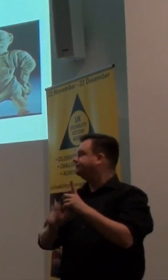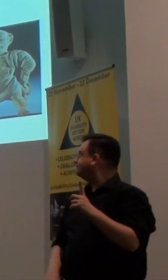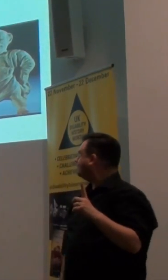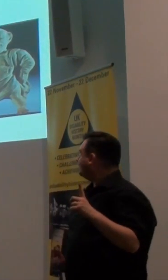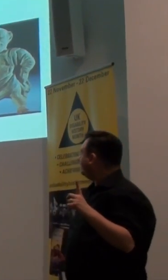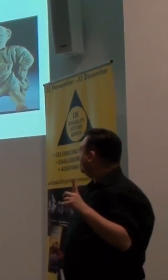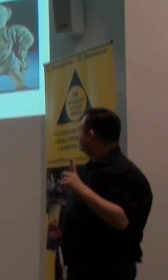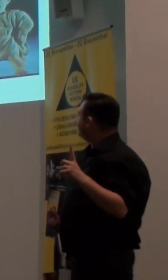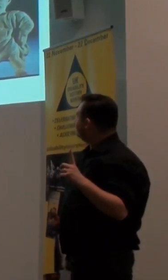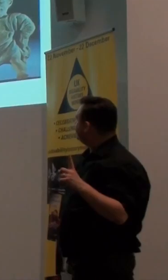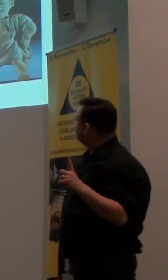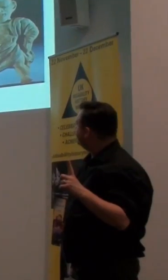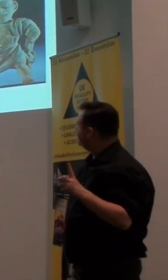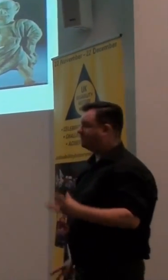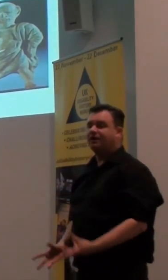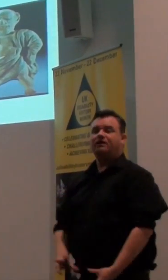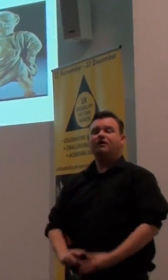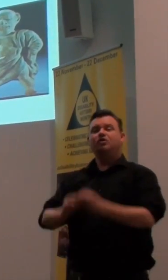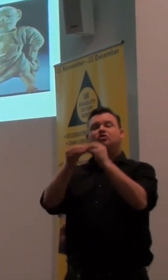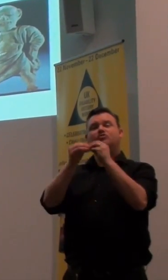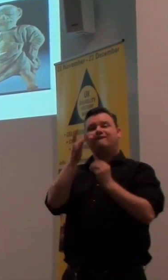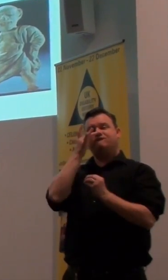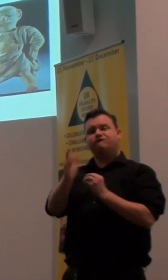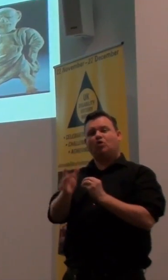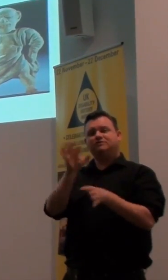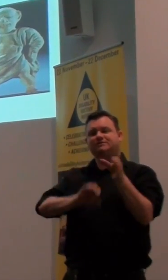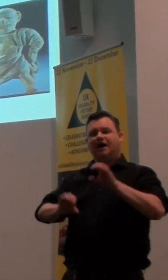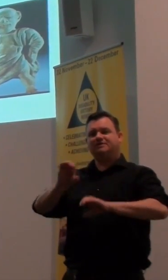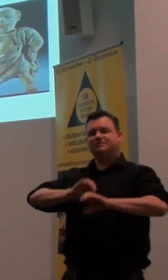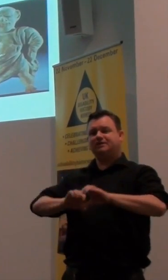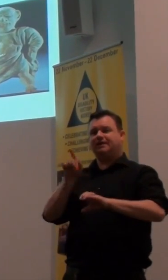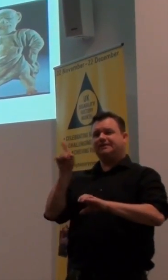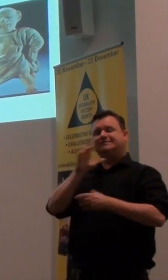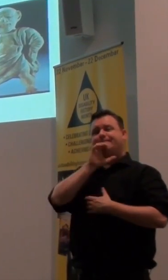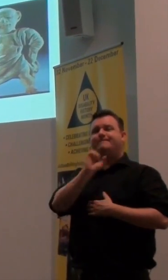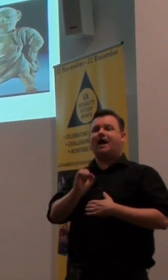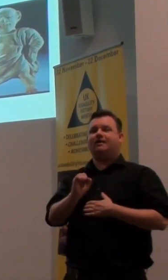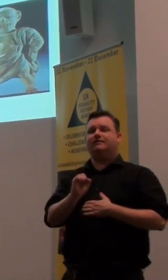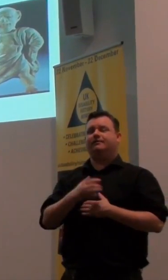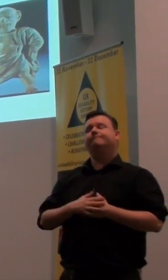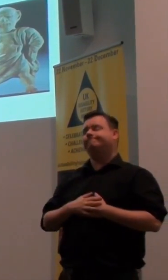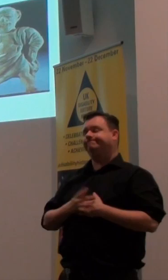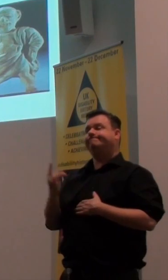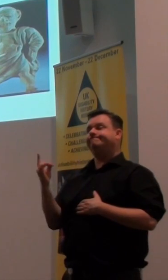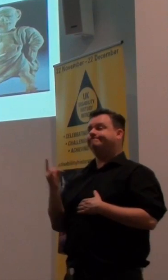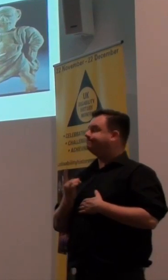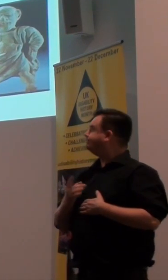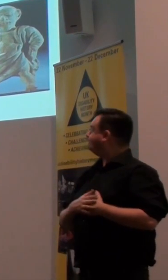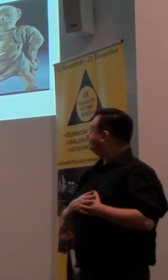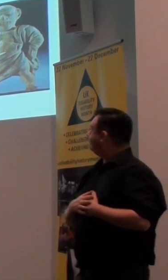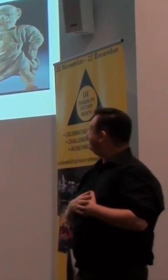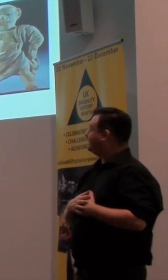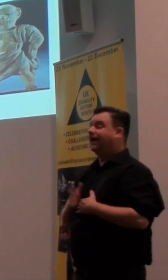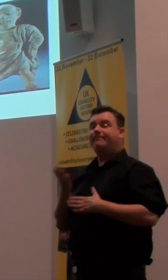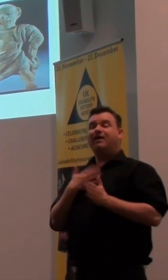to construct false sides again of this idea that this guy who came along, he dallied one night with a